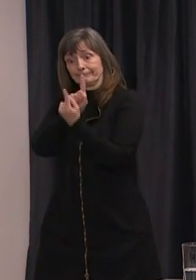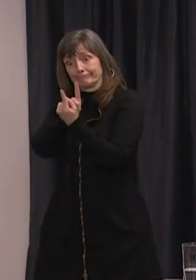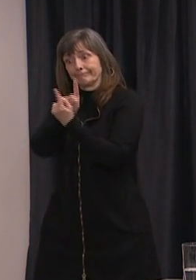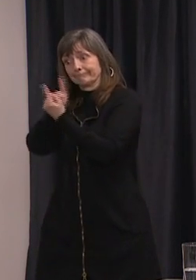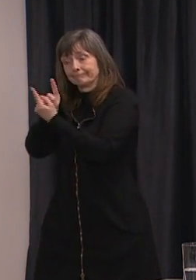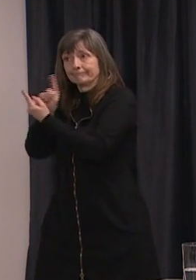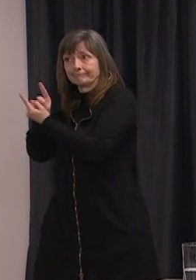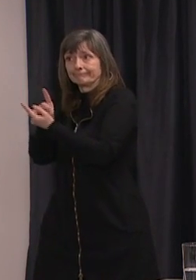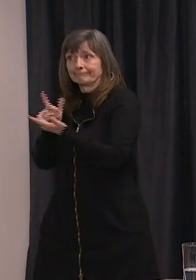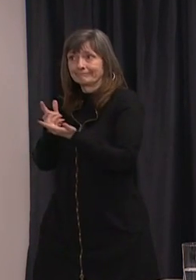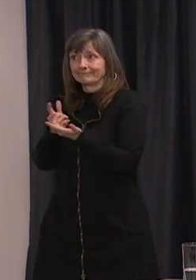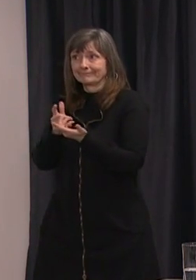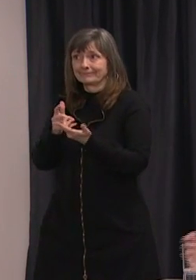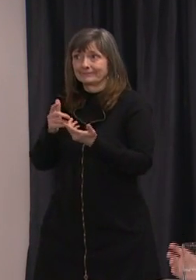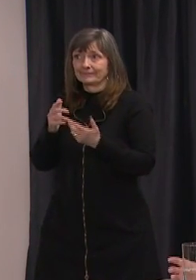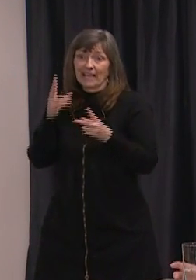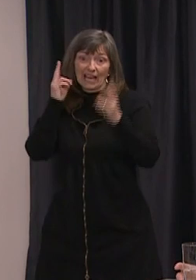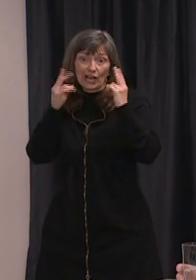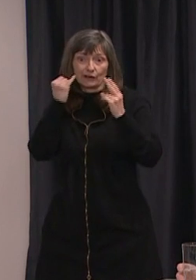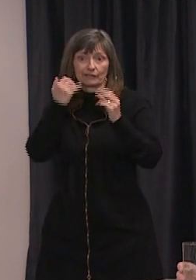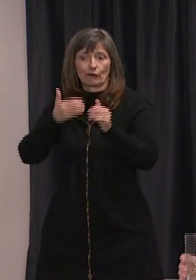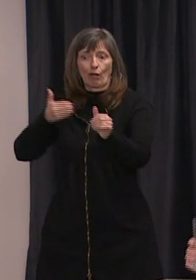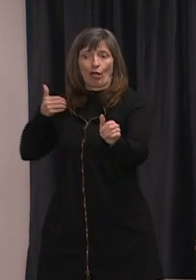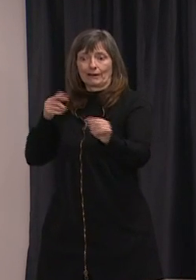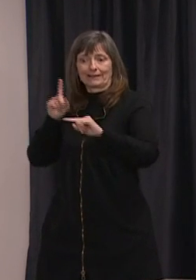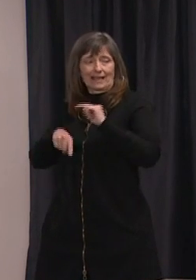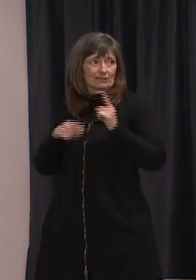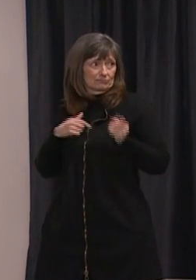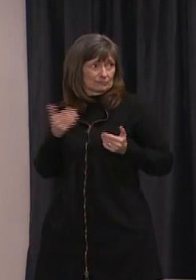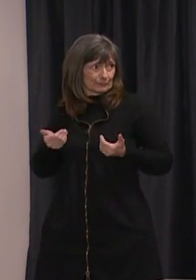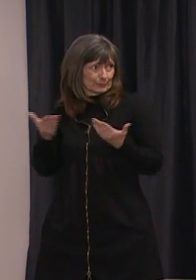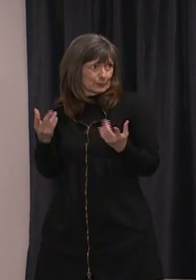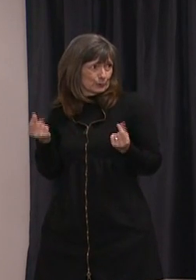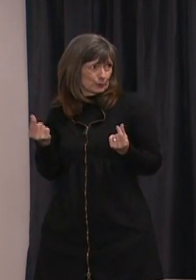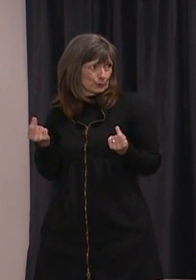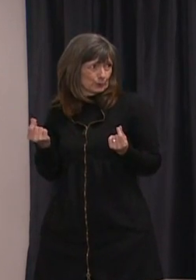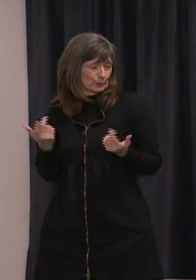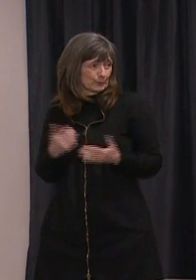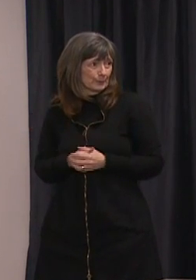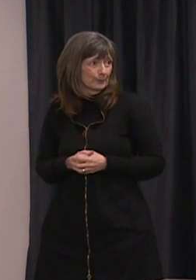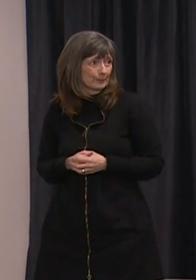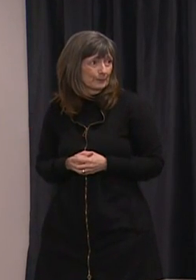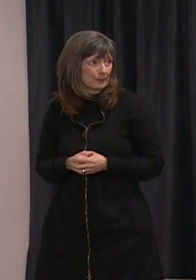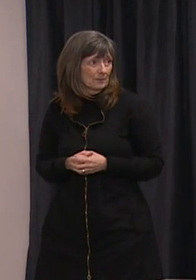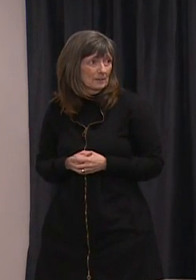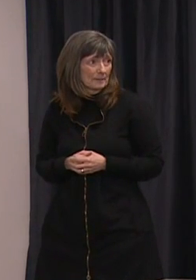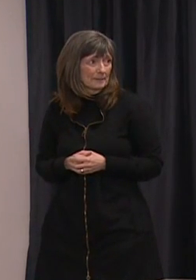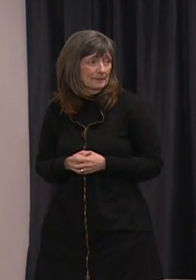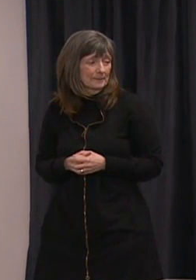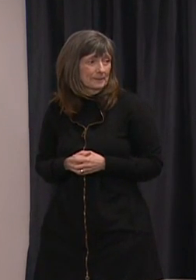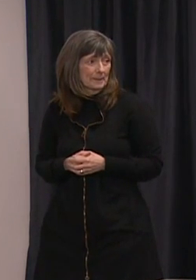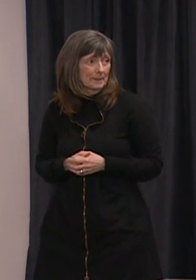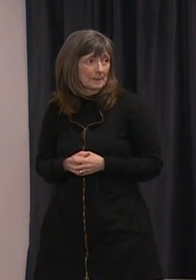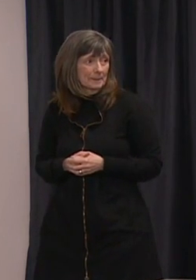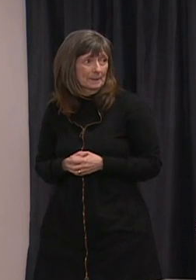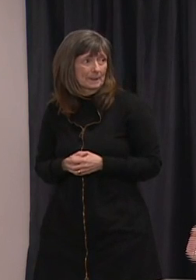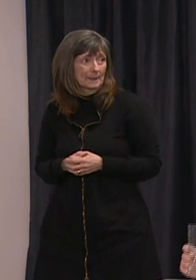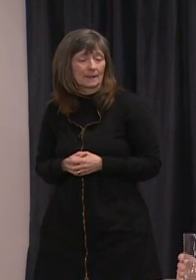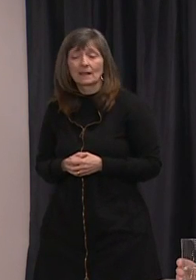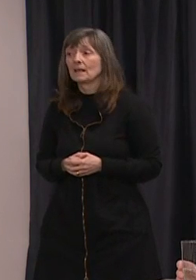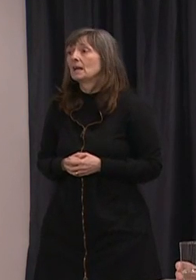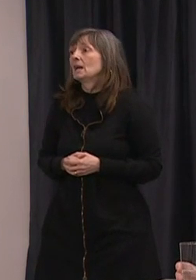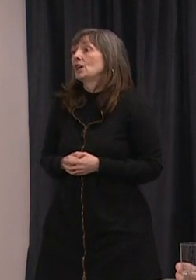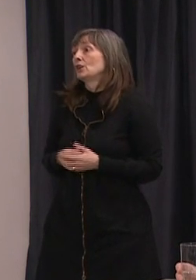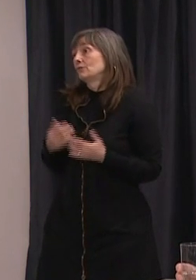contact. You obviously can't do someone's hair if you're two meters away. What's your recommendation about businesses like that? So at the